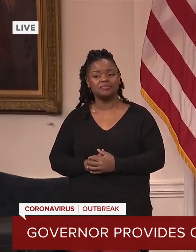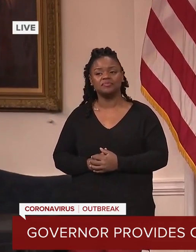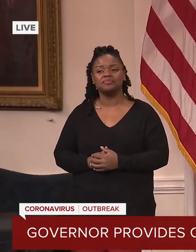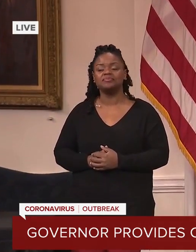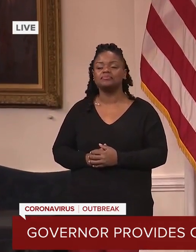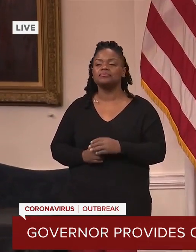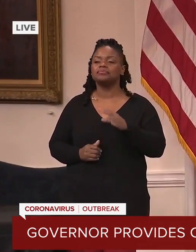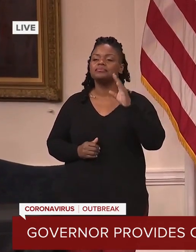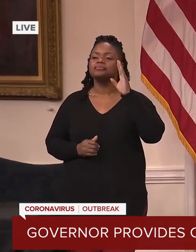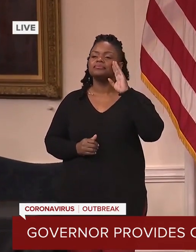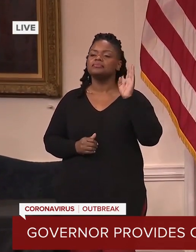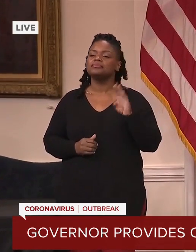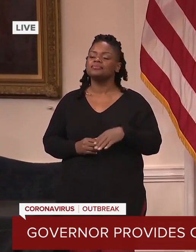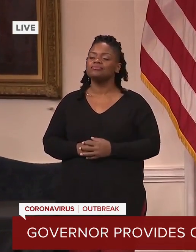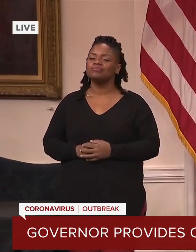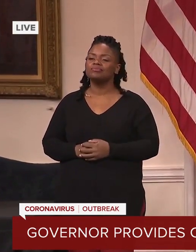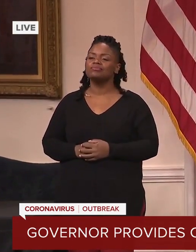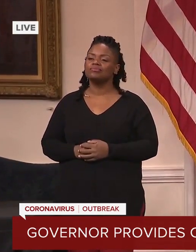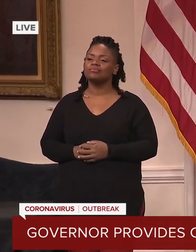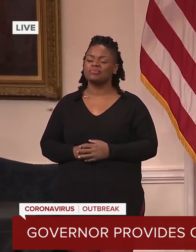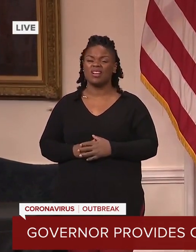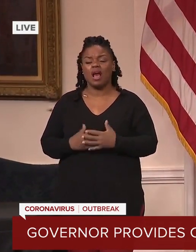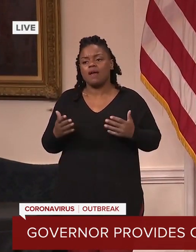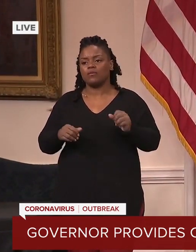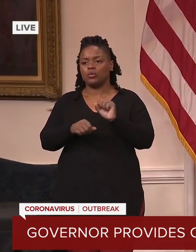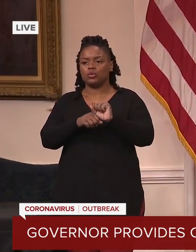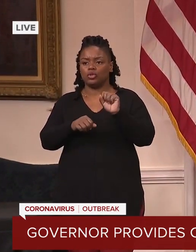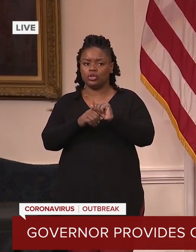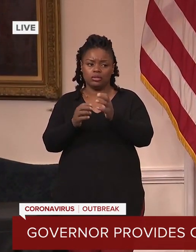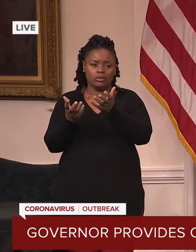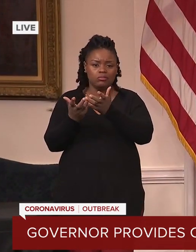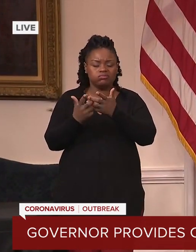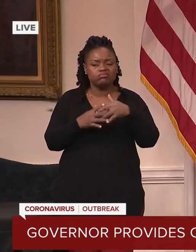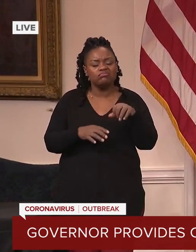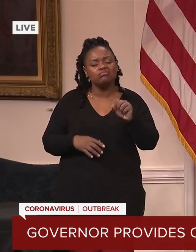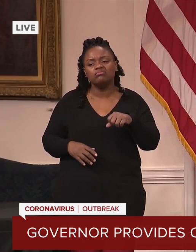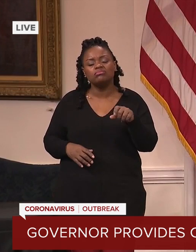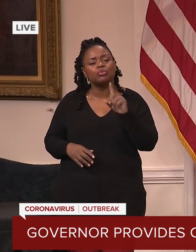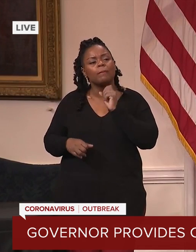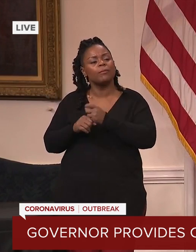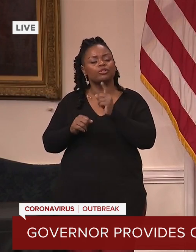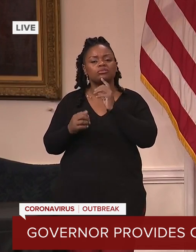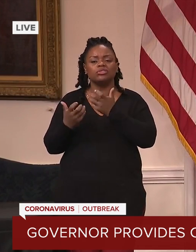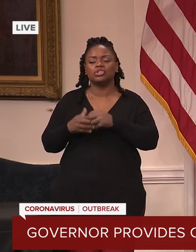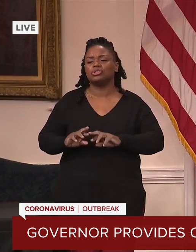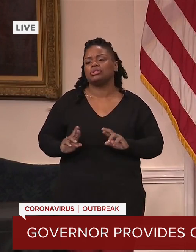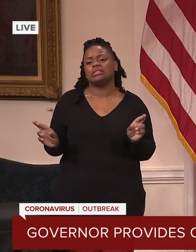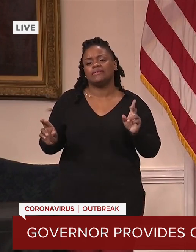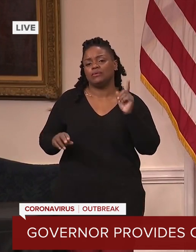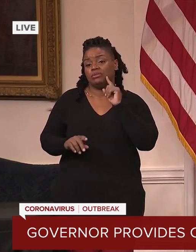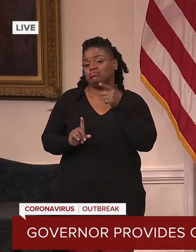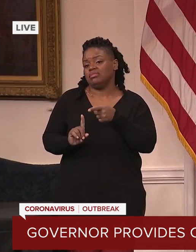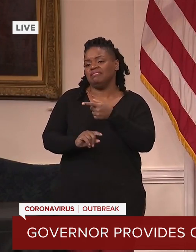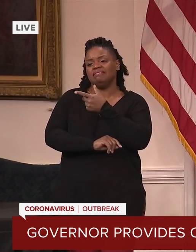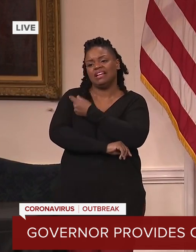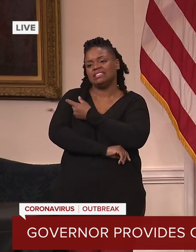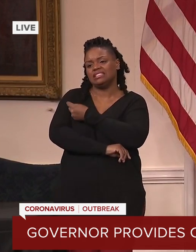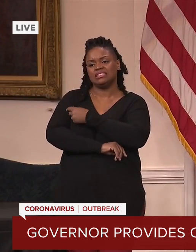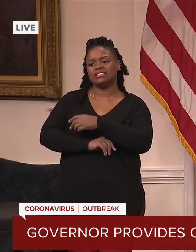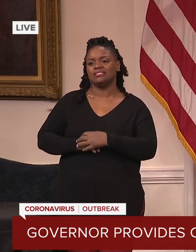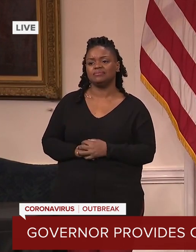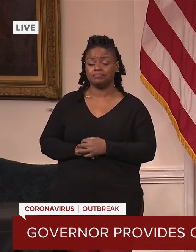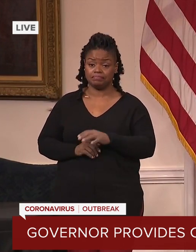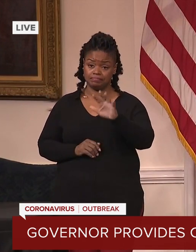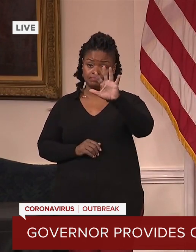there's a lot of work that's being involved in terms of this vaccine rollout, and there are more than 500,000